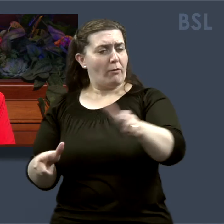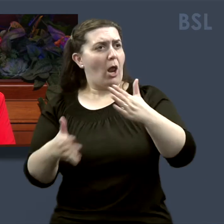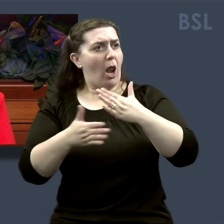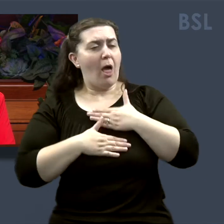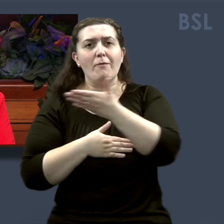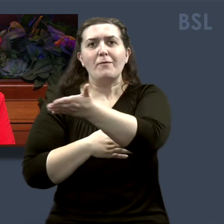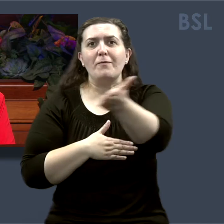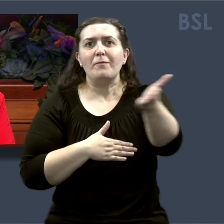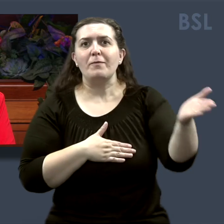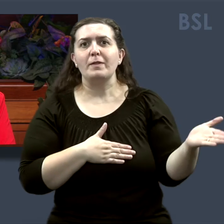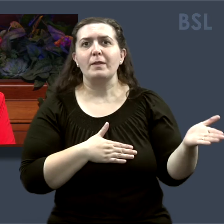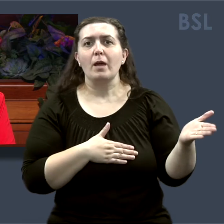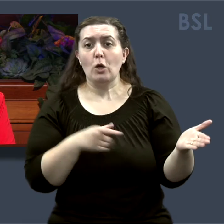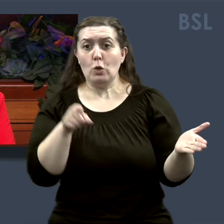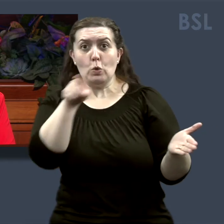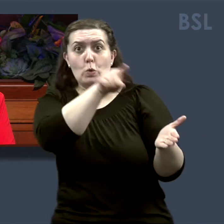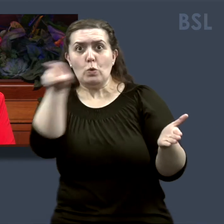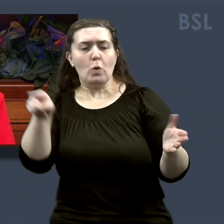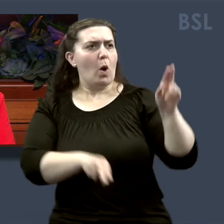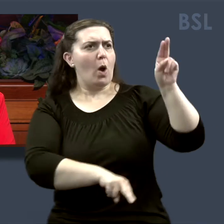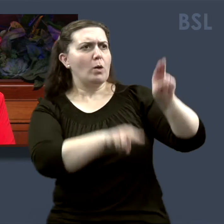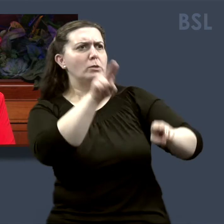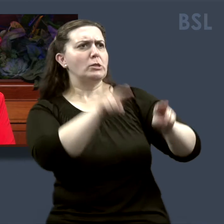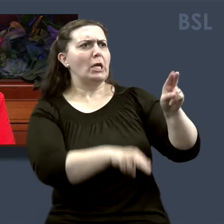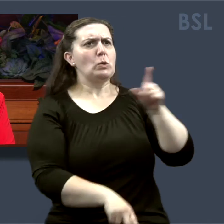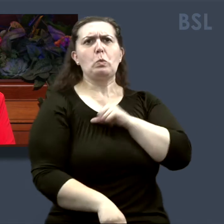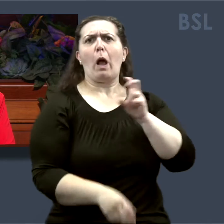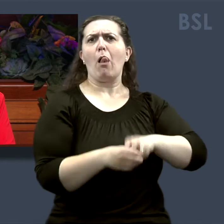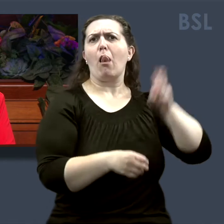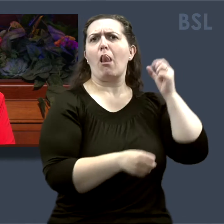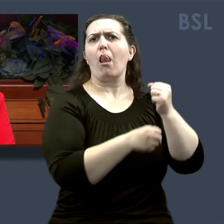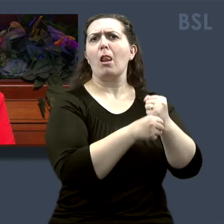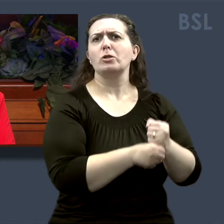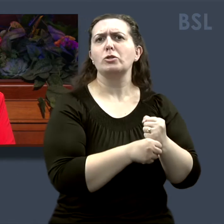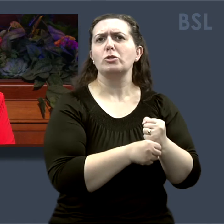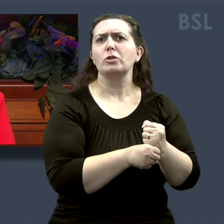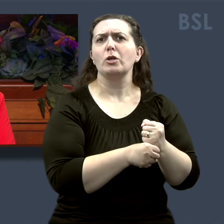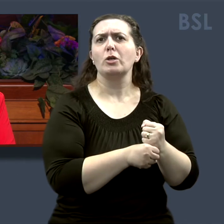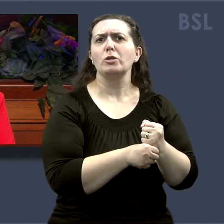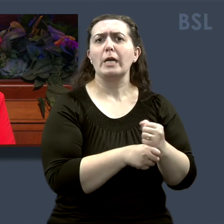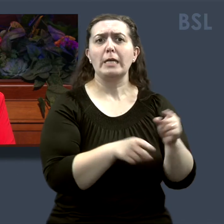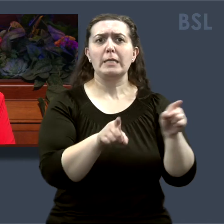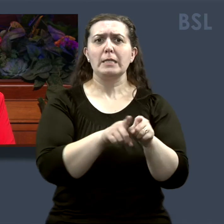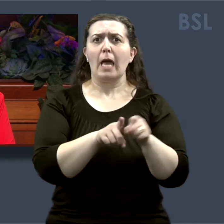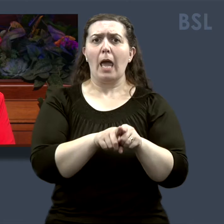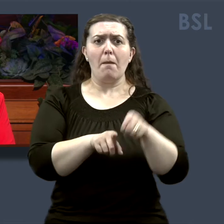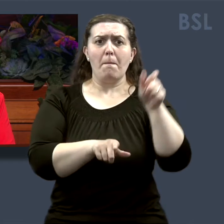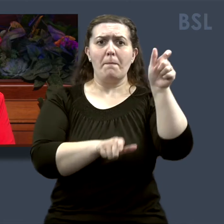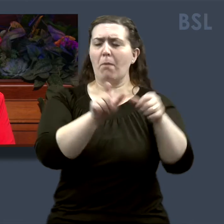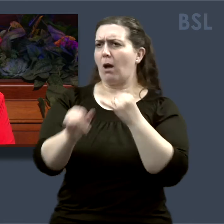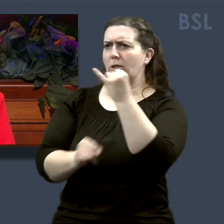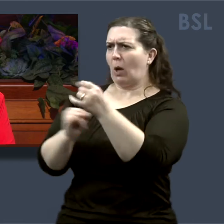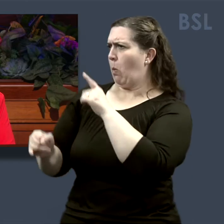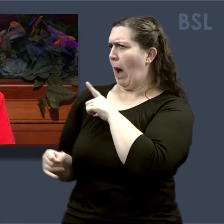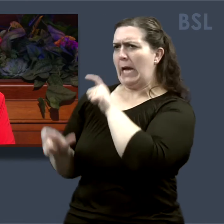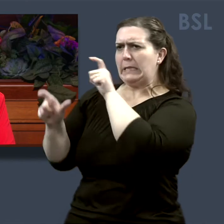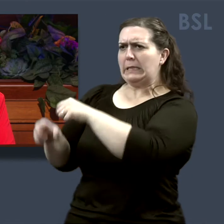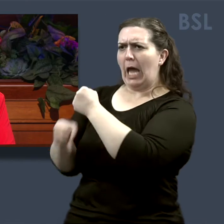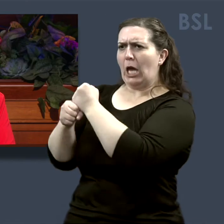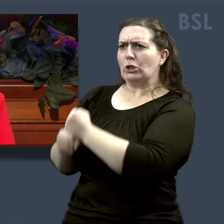love them. It is not for you to judge another's choice any more than you deserve to be criticized for staying faithful.